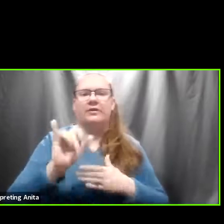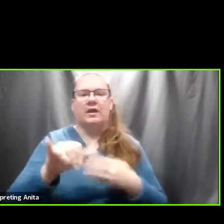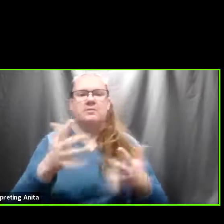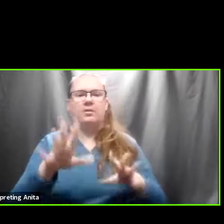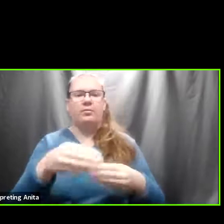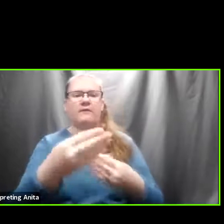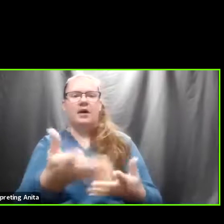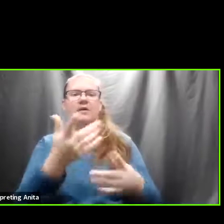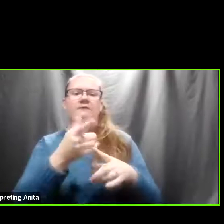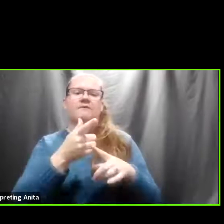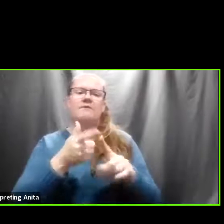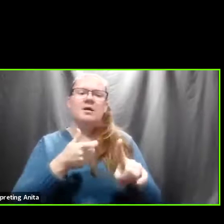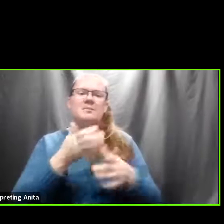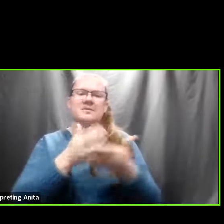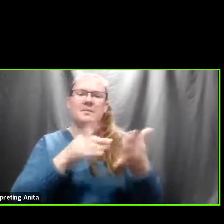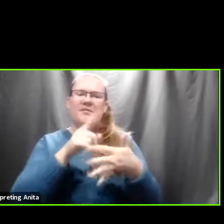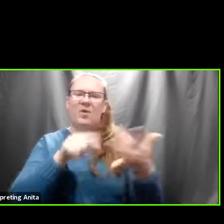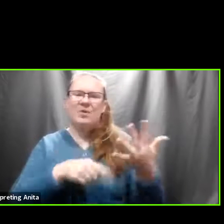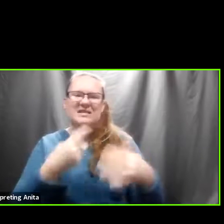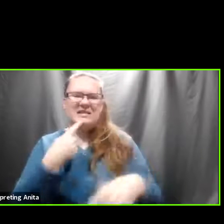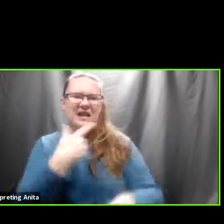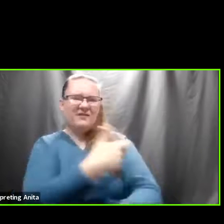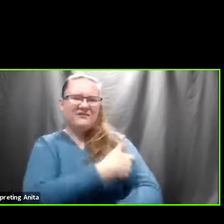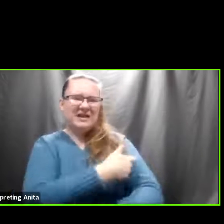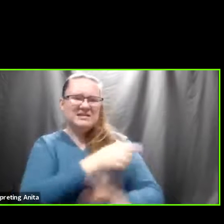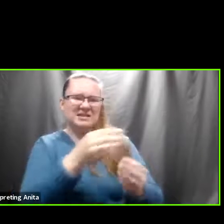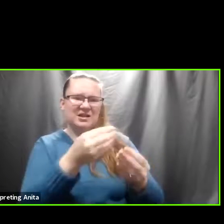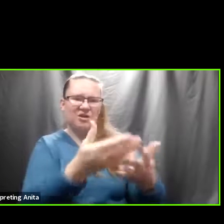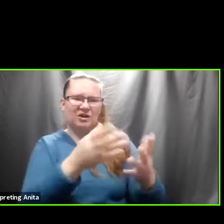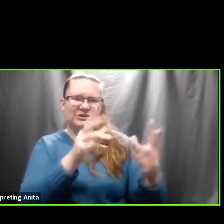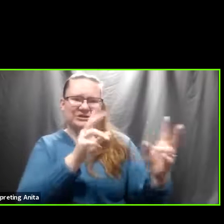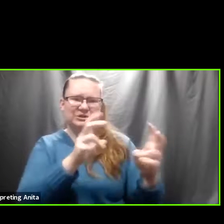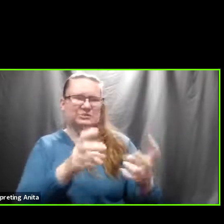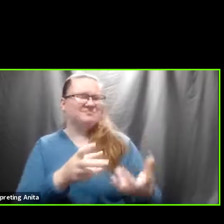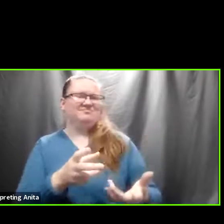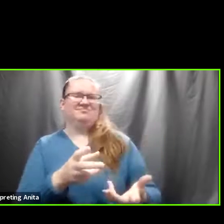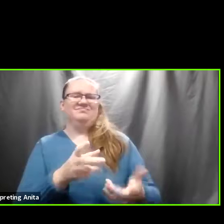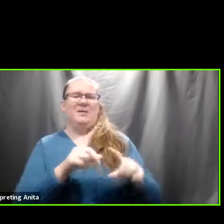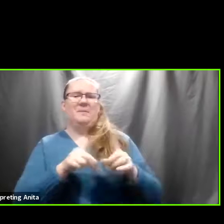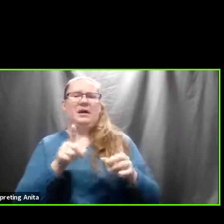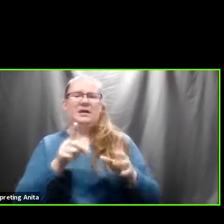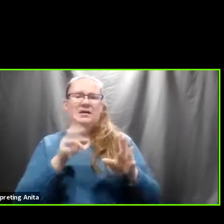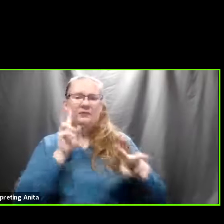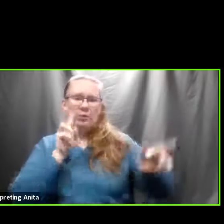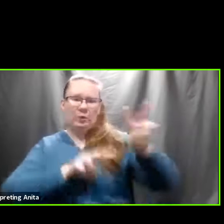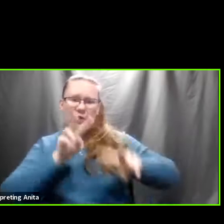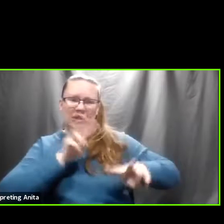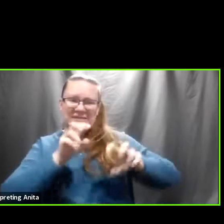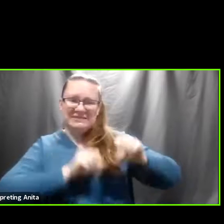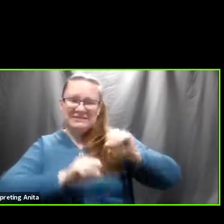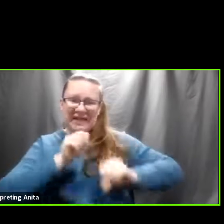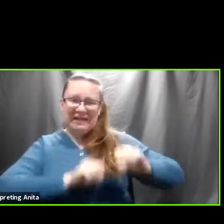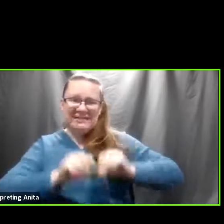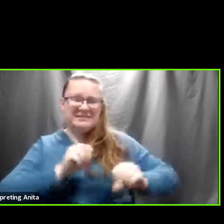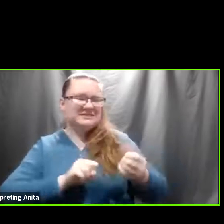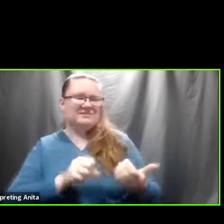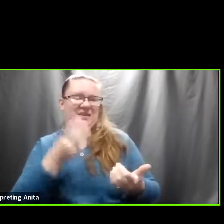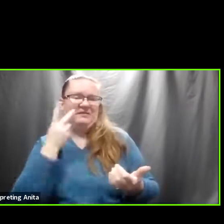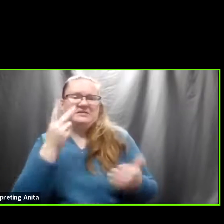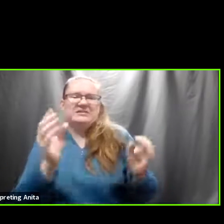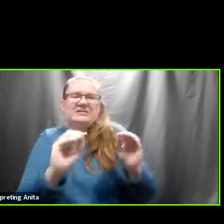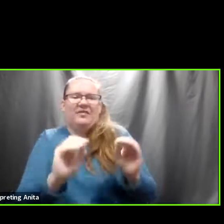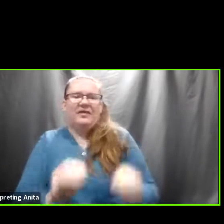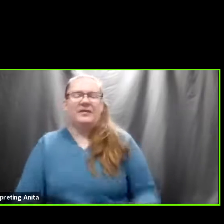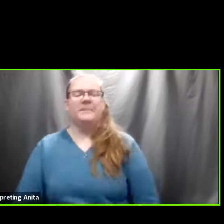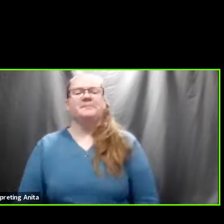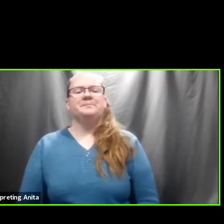supposed cases where the vaccine has caused issues. again, using the science behind it, again, they haven't seen it. Let me talk